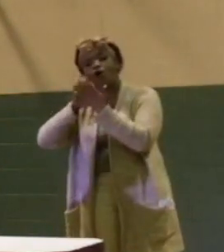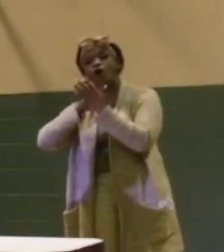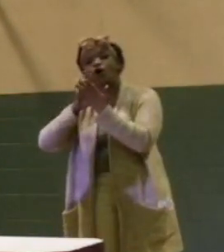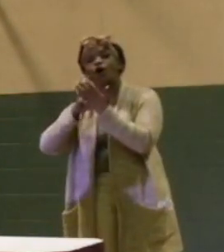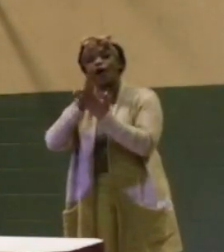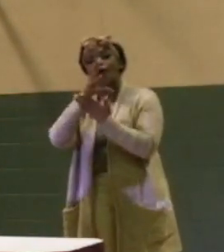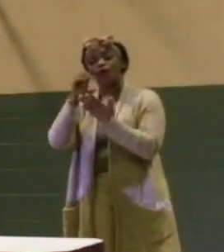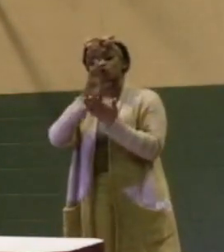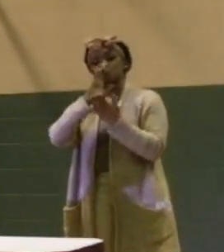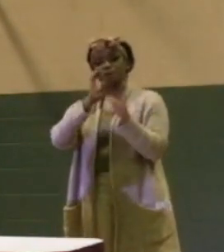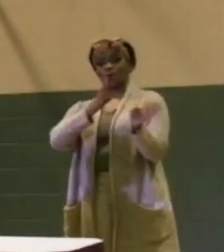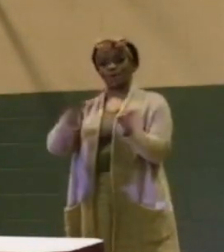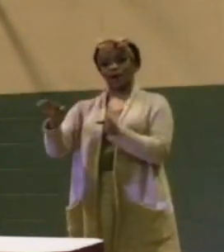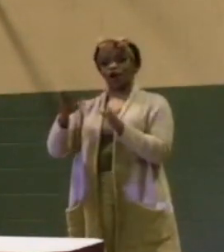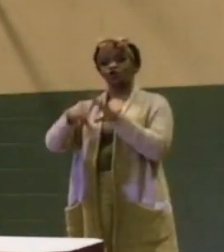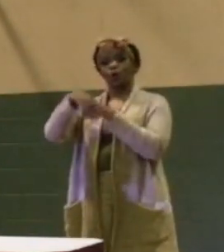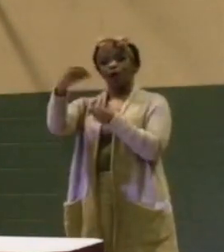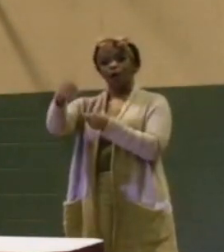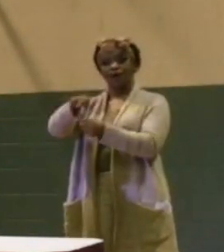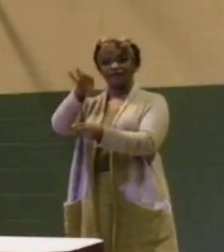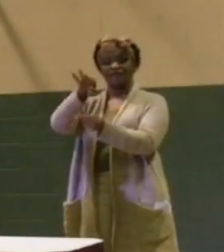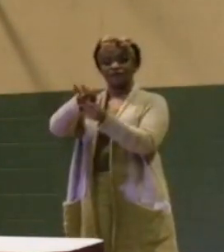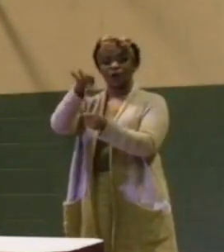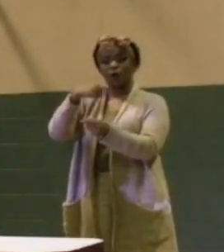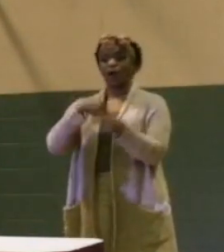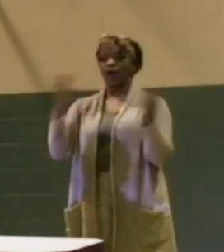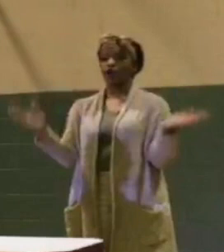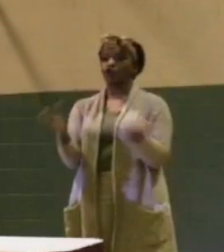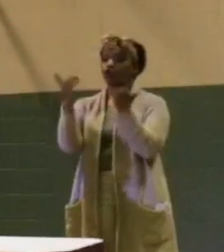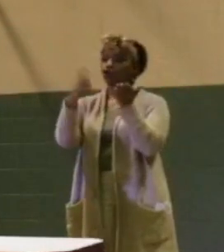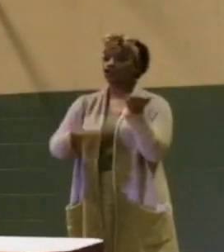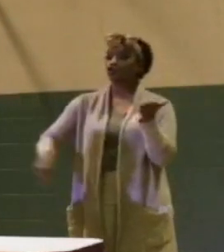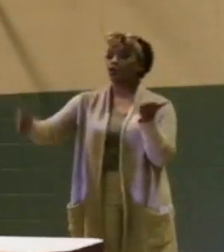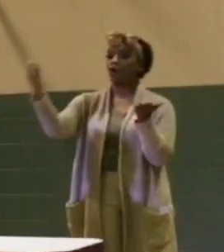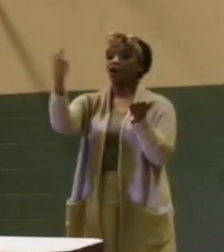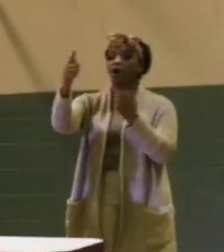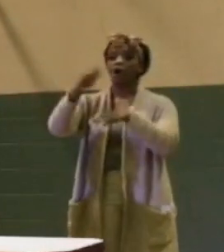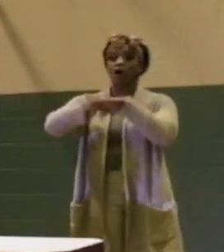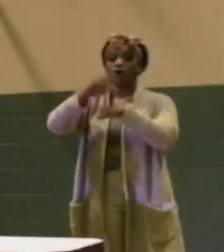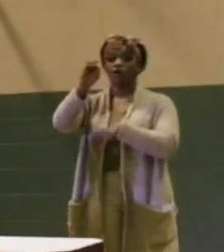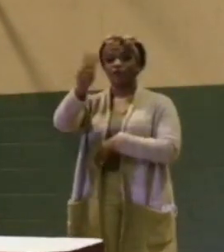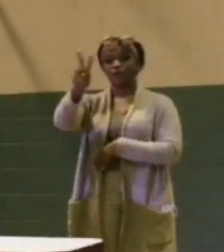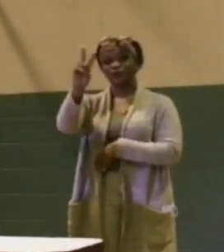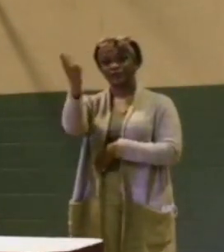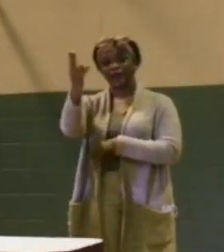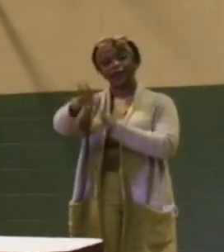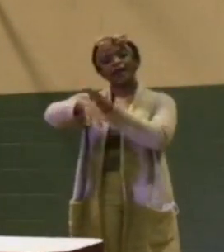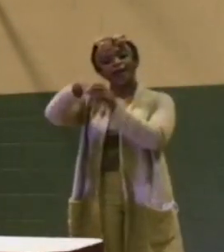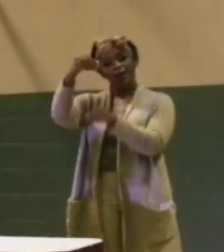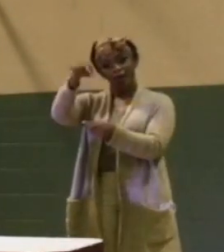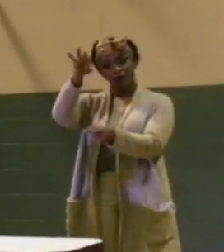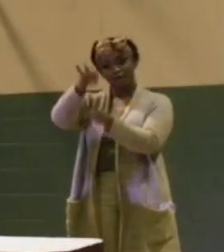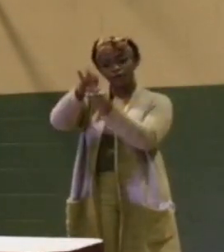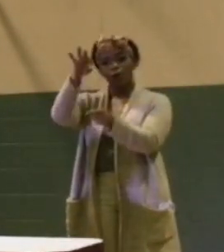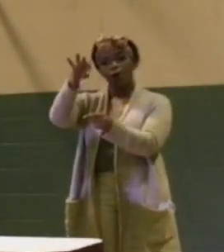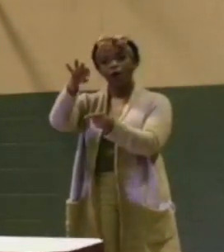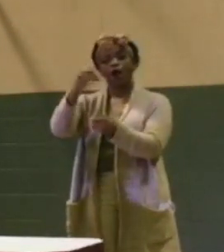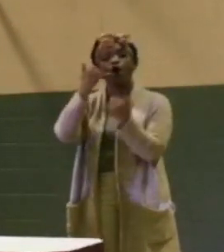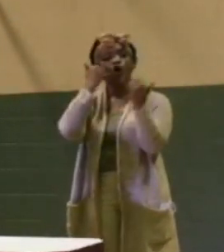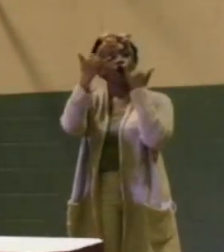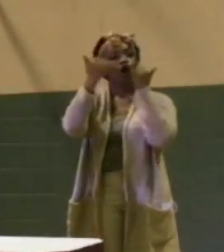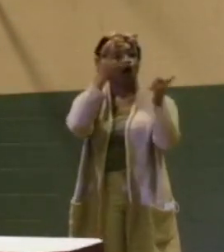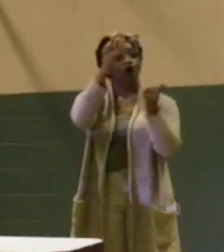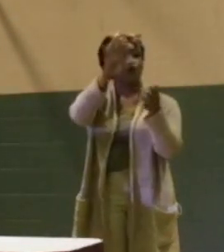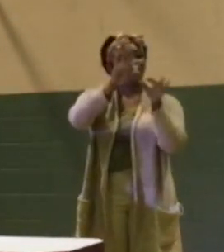be prepared to vote. I encourage all of you, on November 2nd, get out and vote. Call your family.